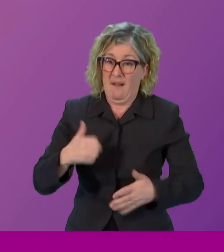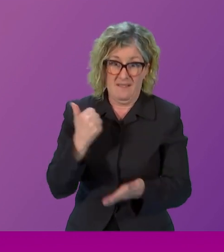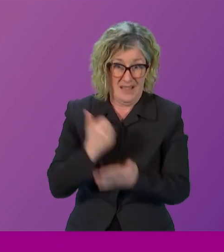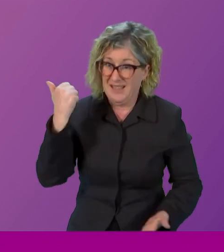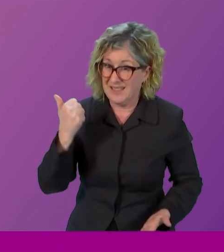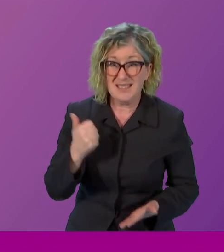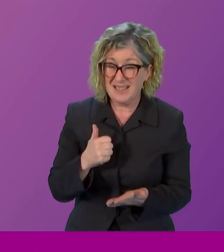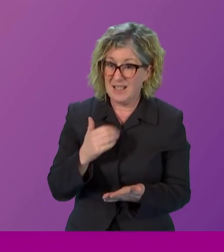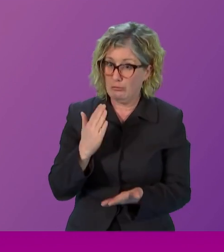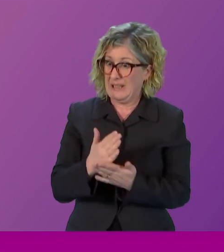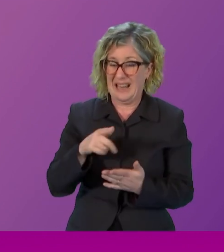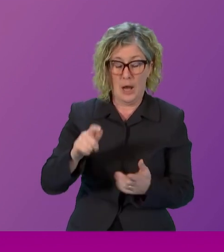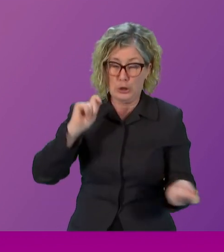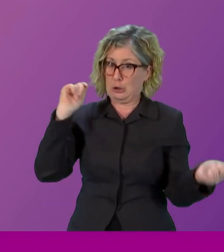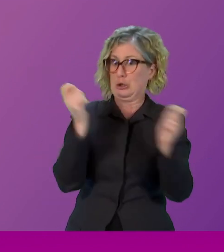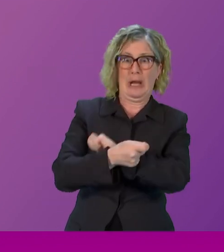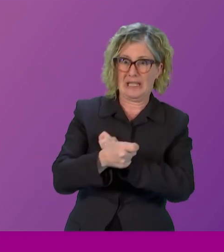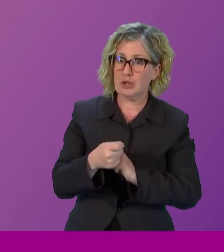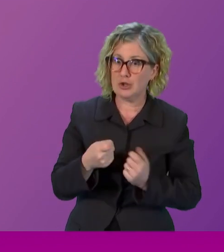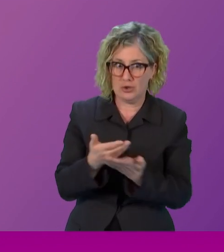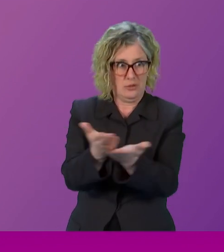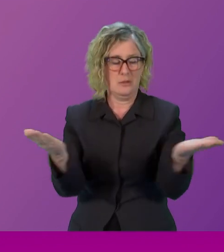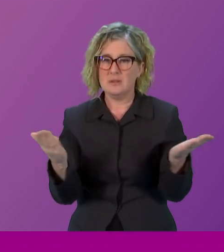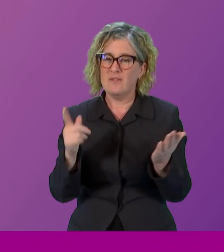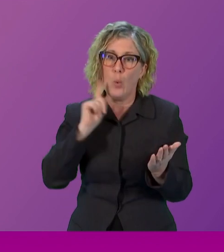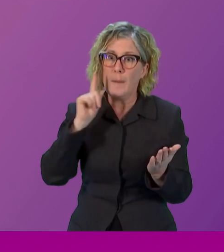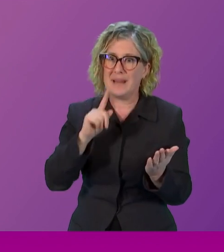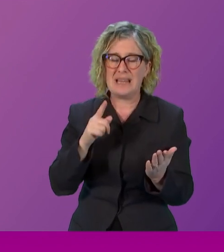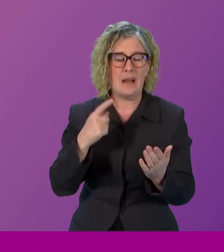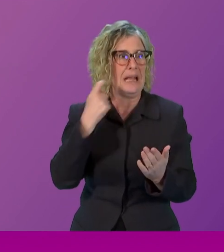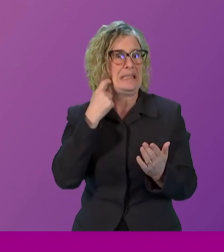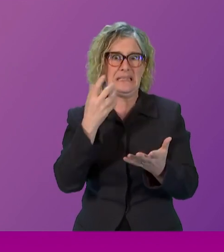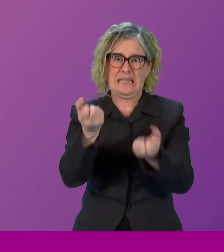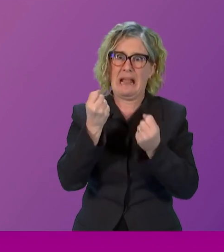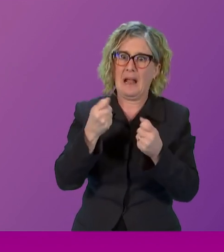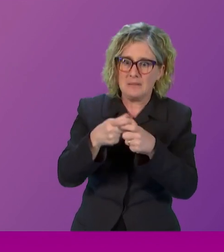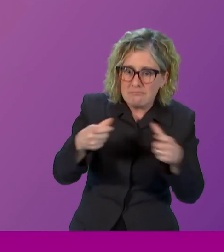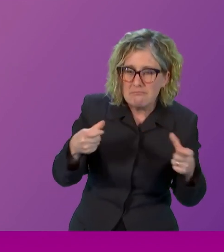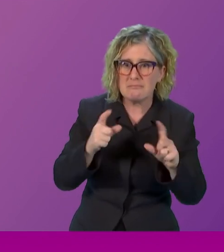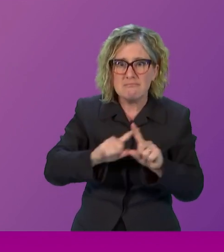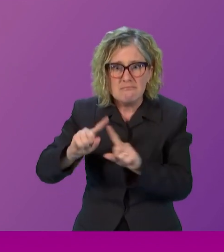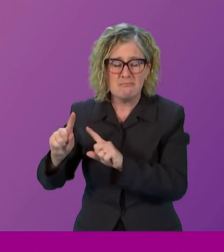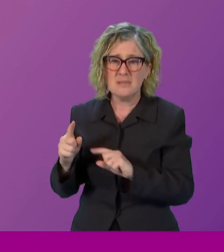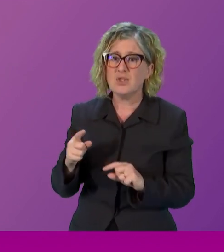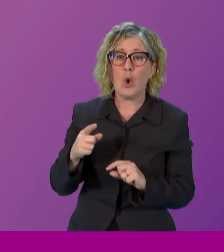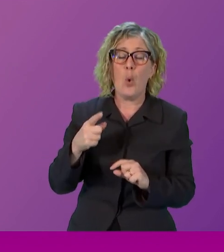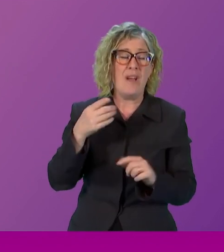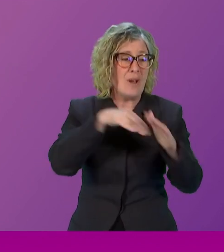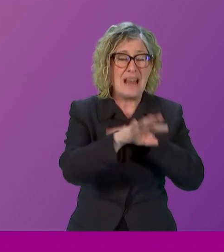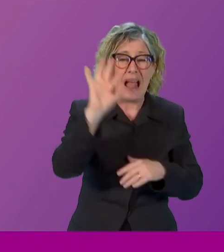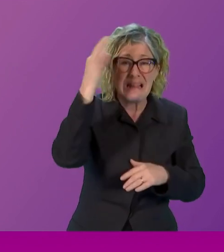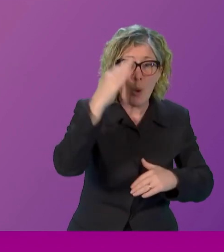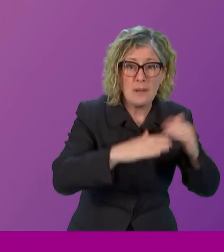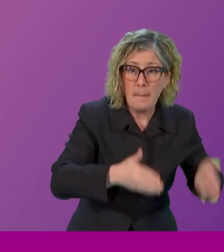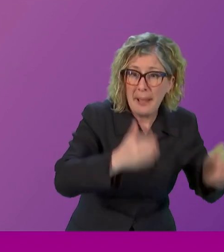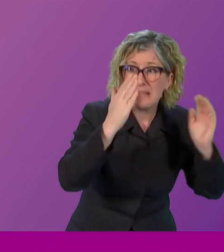how women can access period products. I I think now when you go into, it's not just your council buildings or here